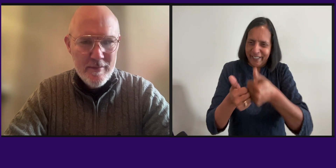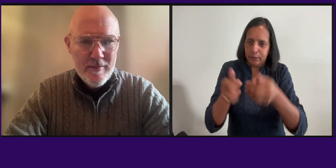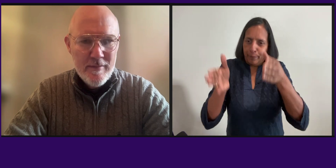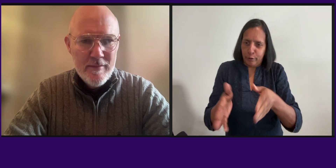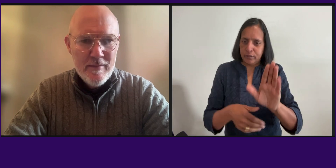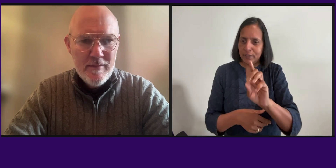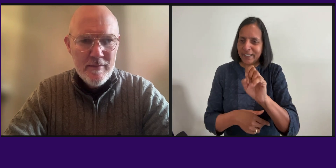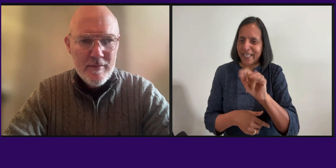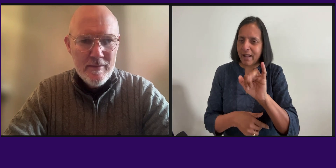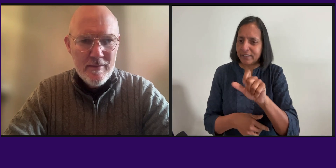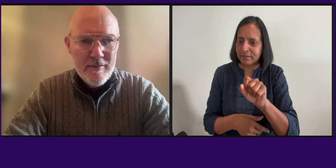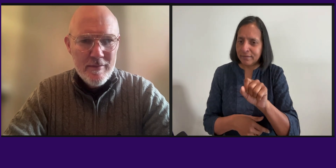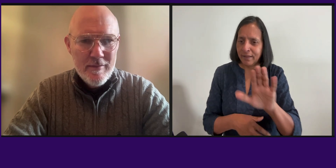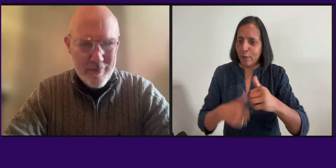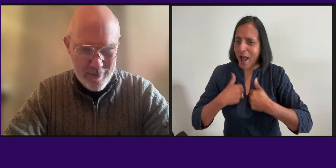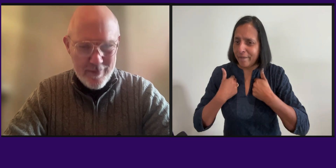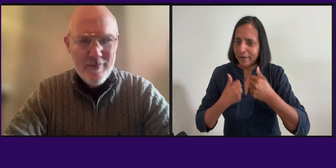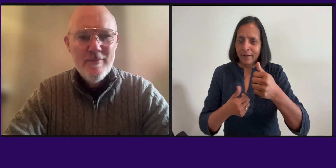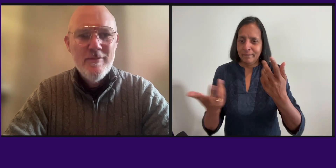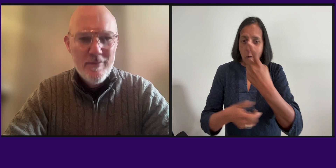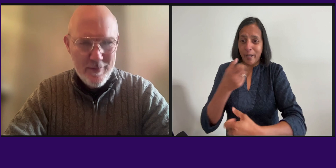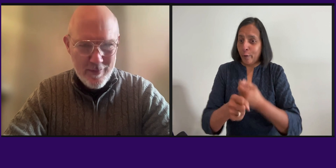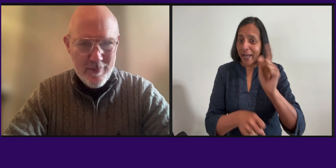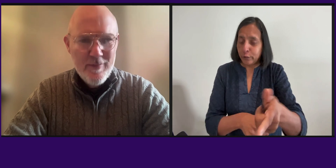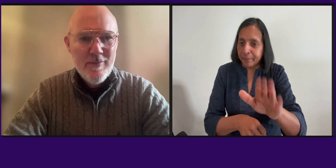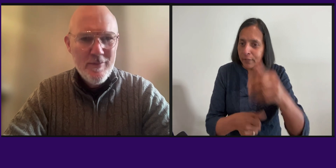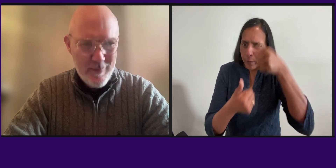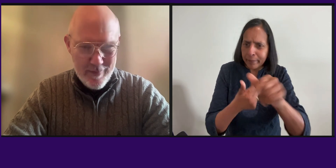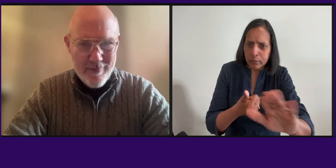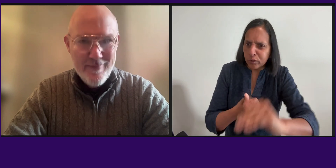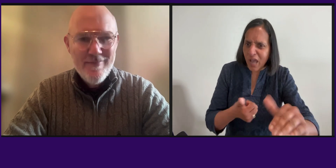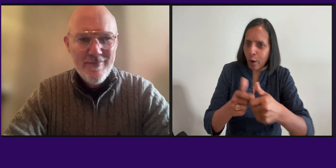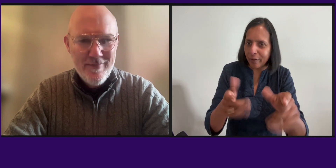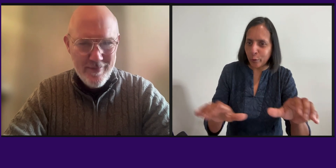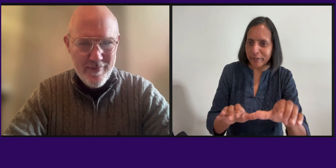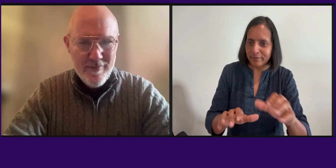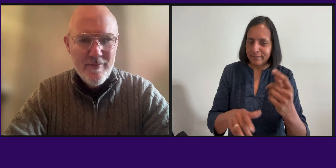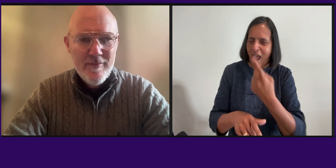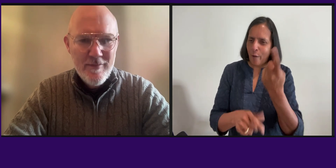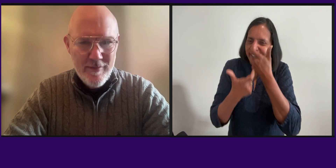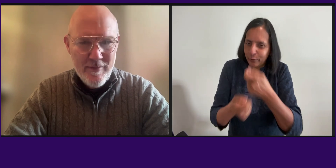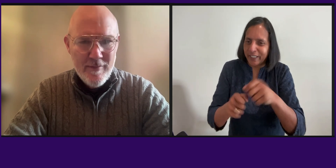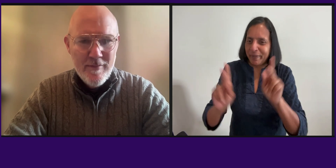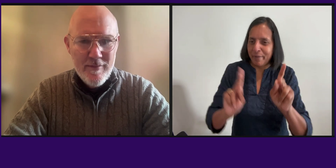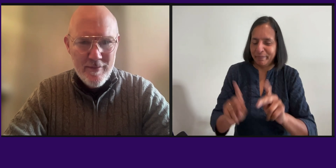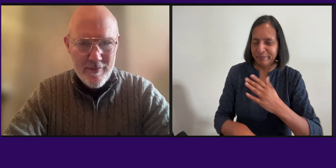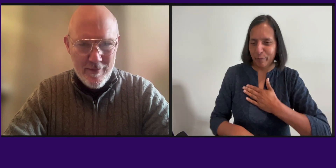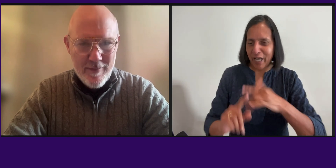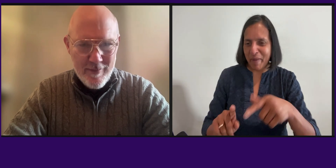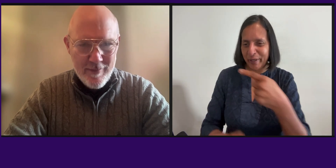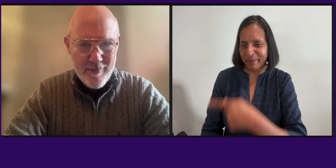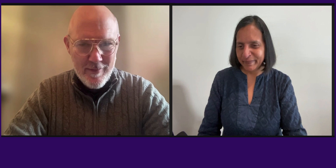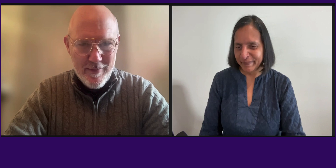seen him in. One thing is he's just really great at remembering details of others lives. You could see him a year later and he would remember a story you told him about your childhood